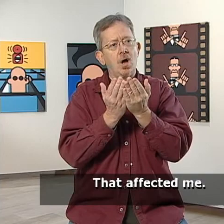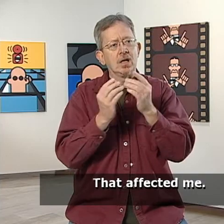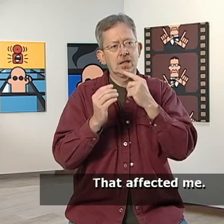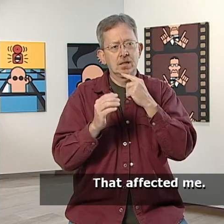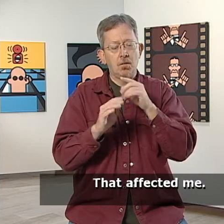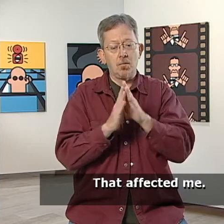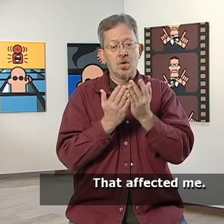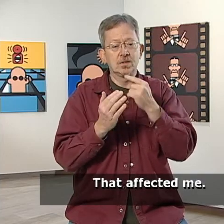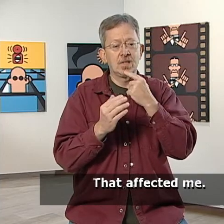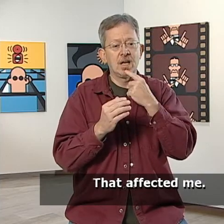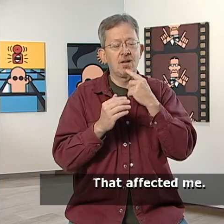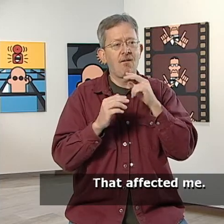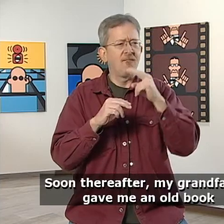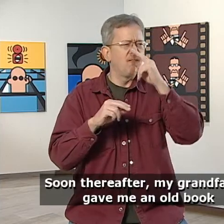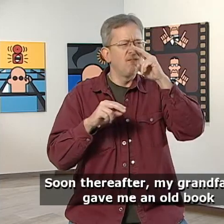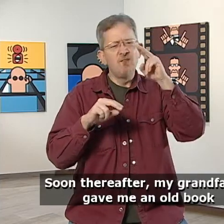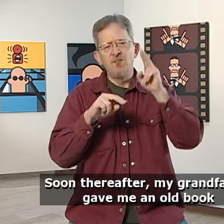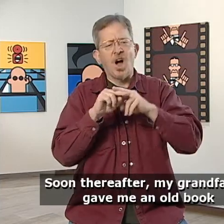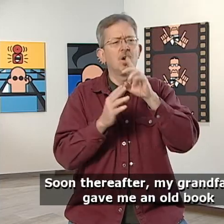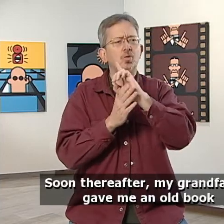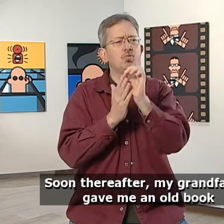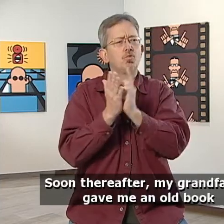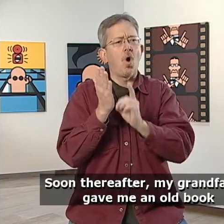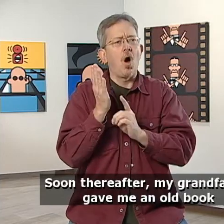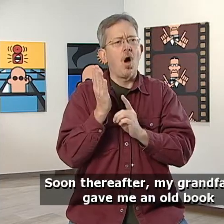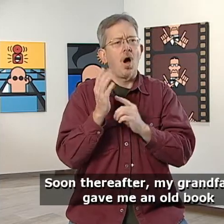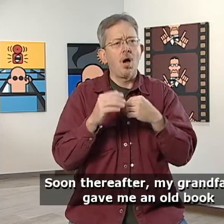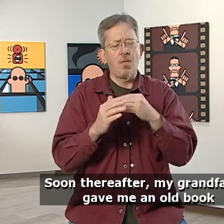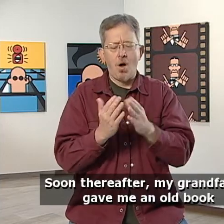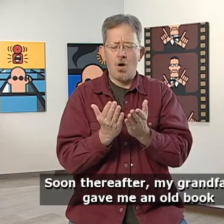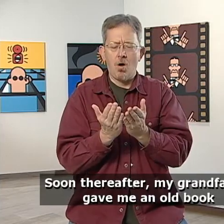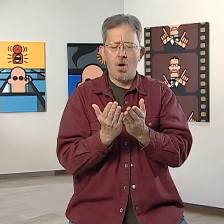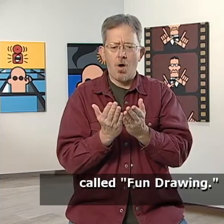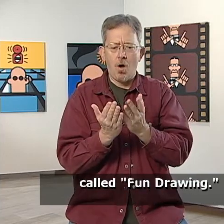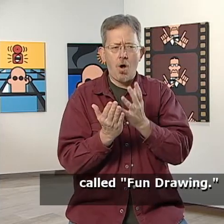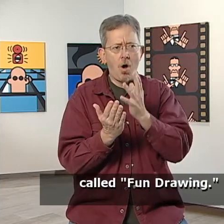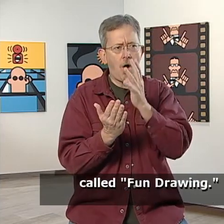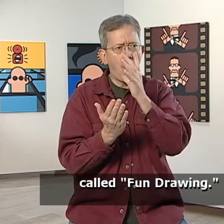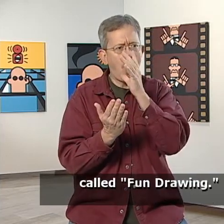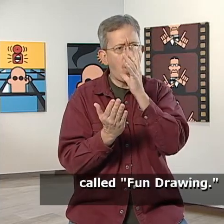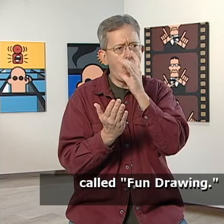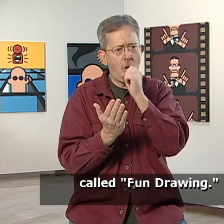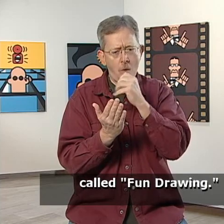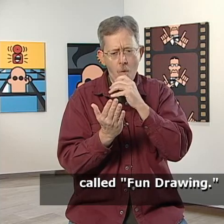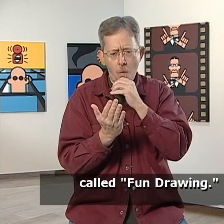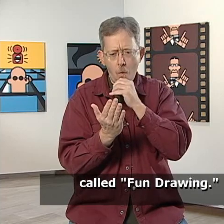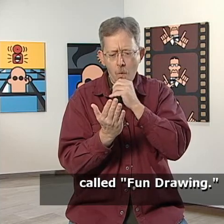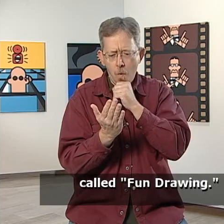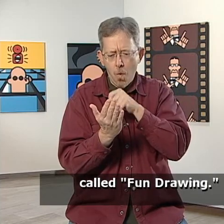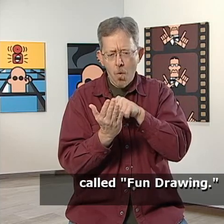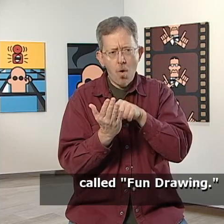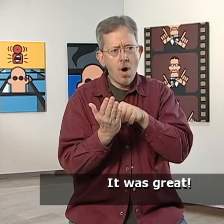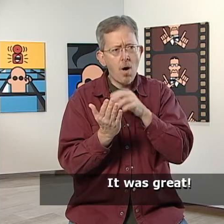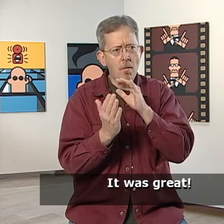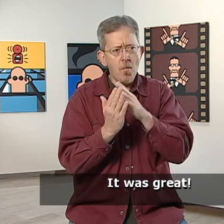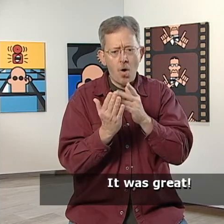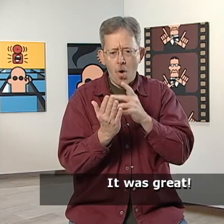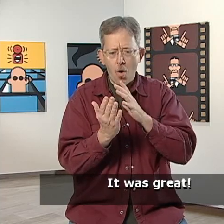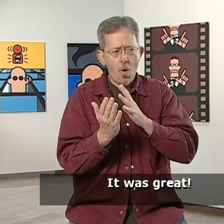That affected me. Soon thereafter, my grandfather gave me an old book called Fun Drawing. It was